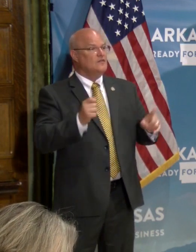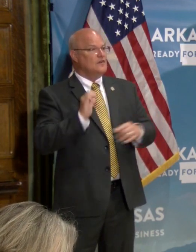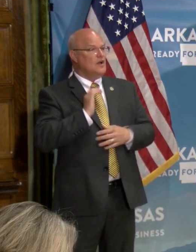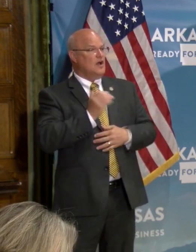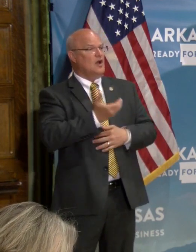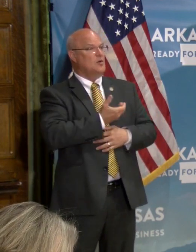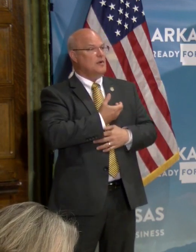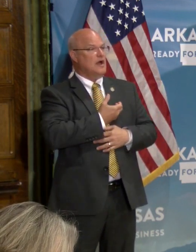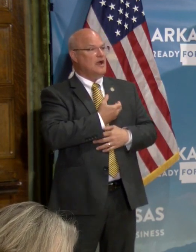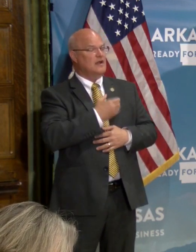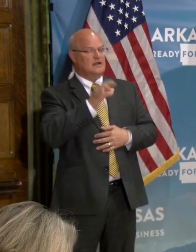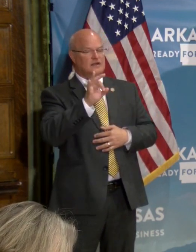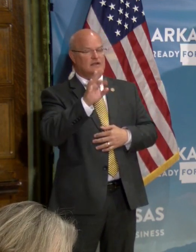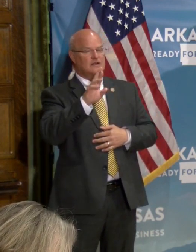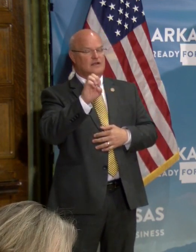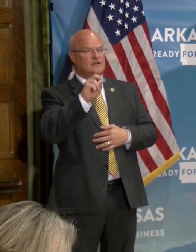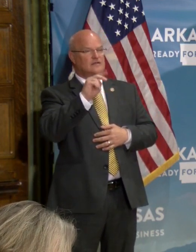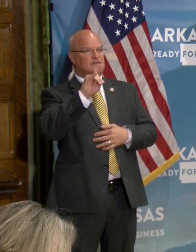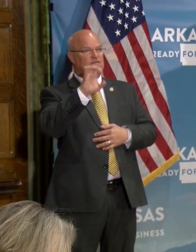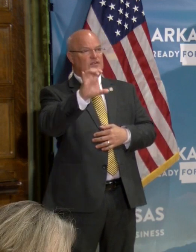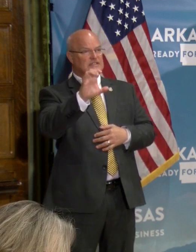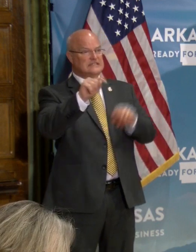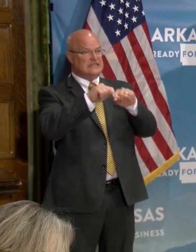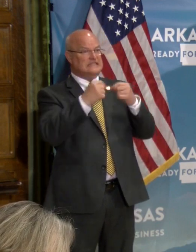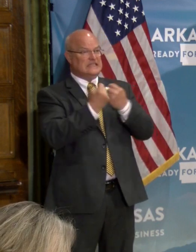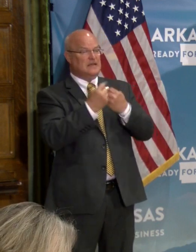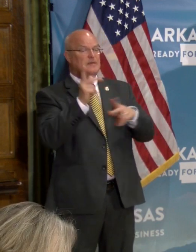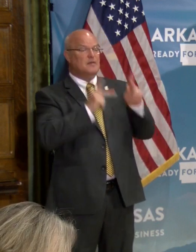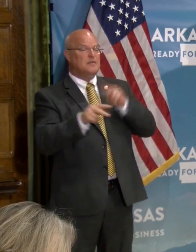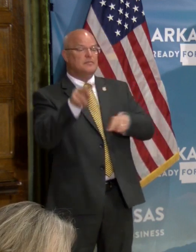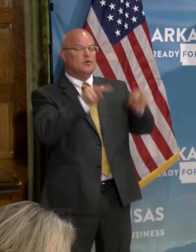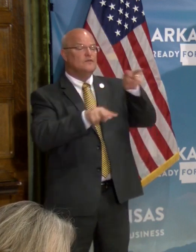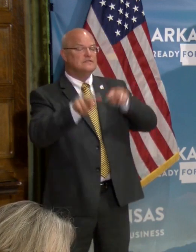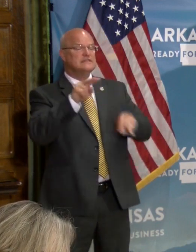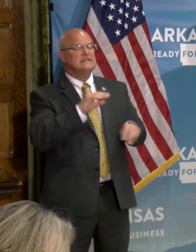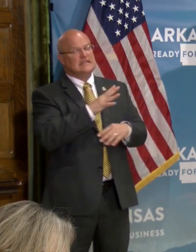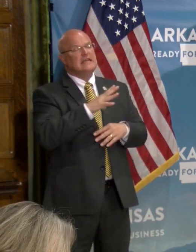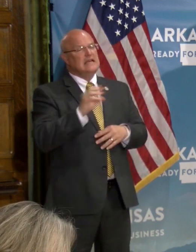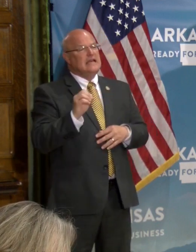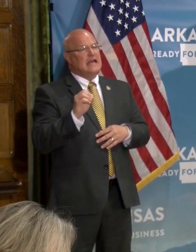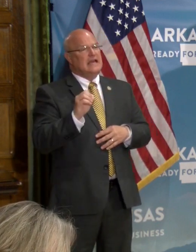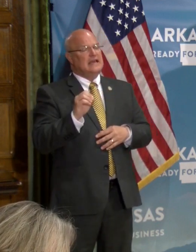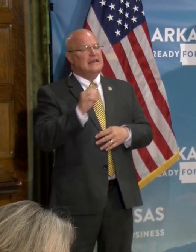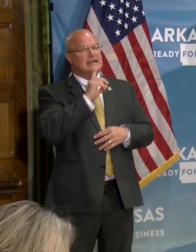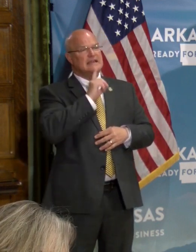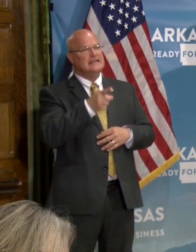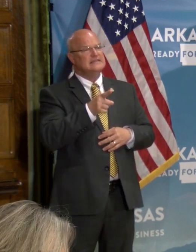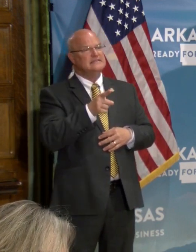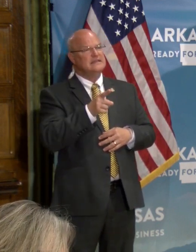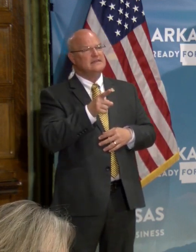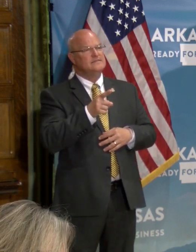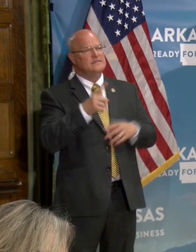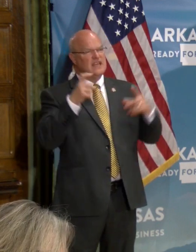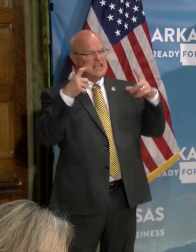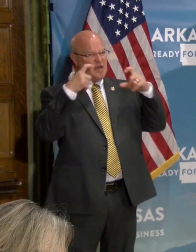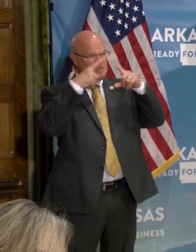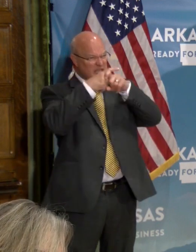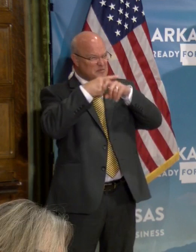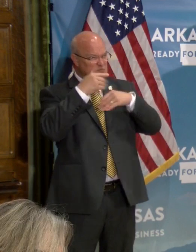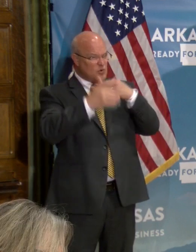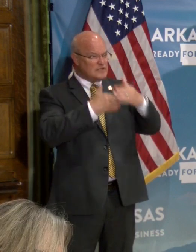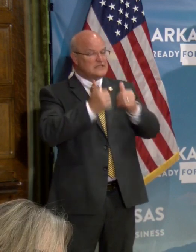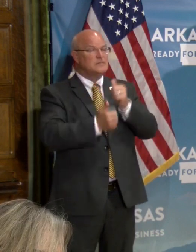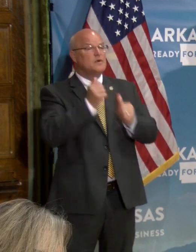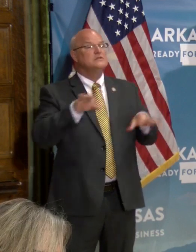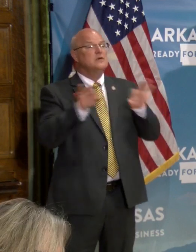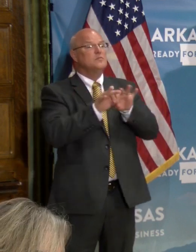our, uh, forensic team and, uh, those that are overseeing this and, uh, uh, it's a, uh, complicated process. The